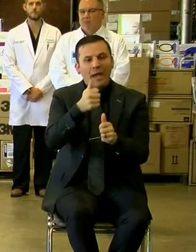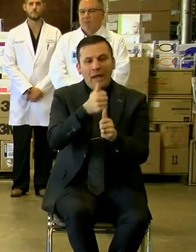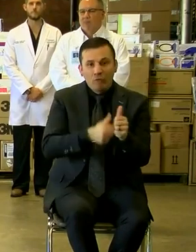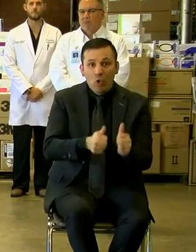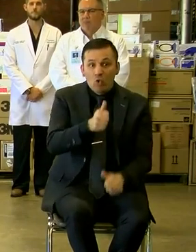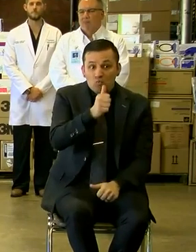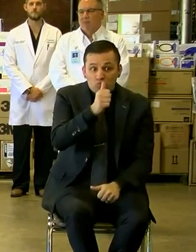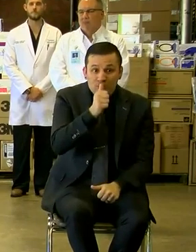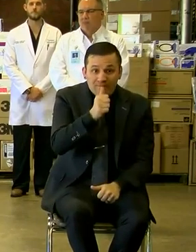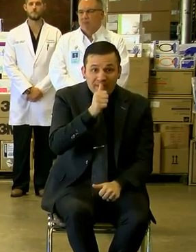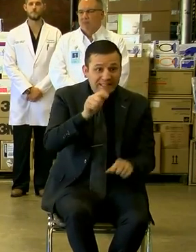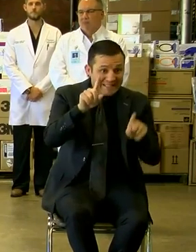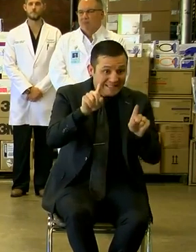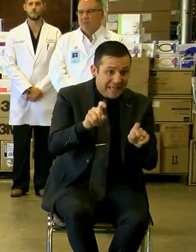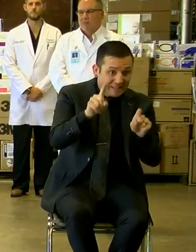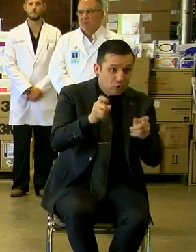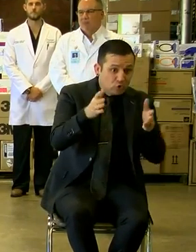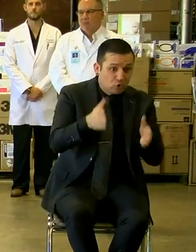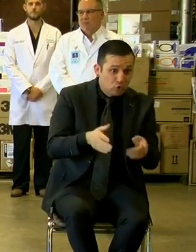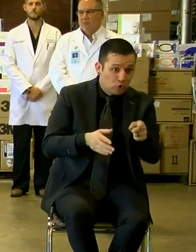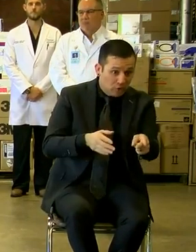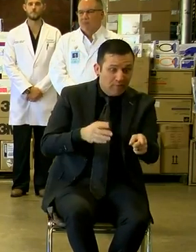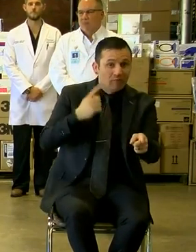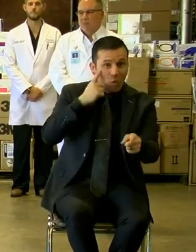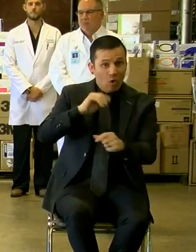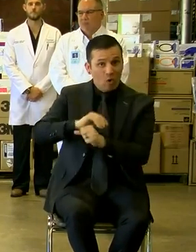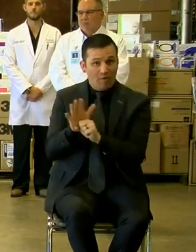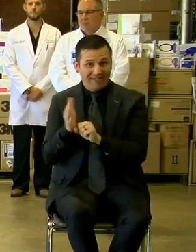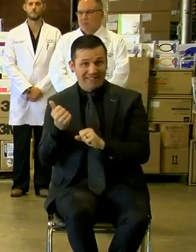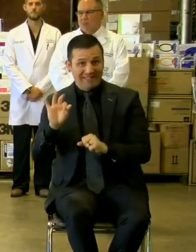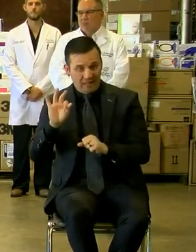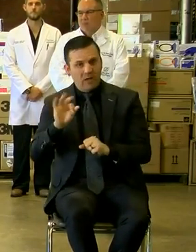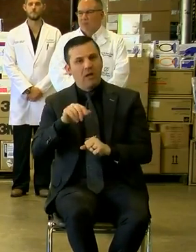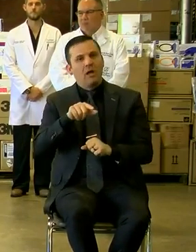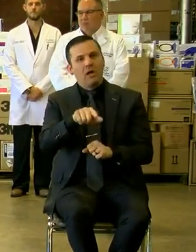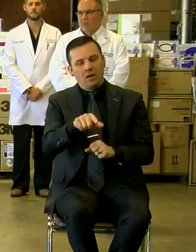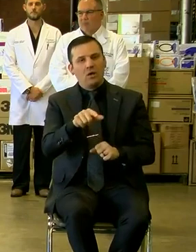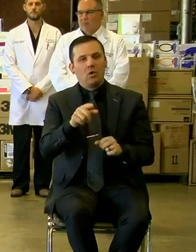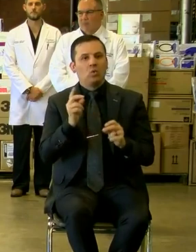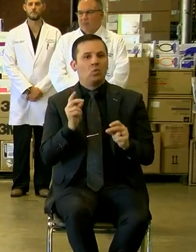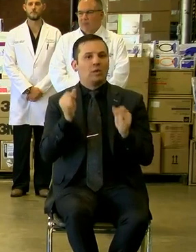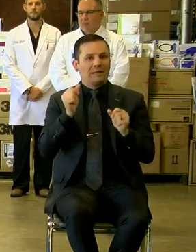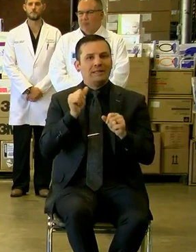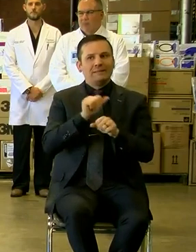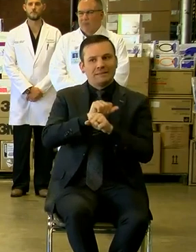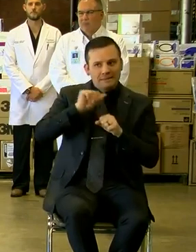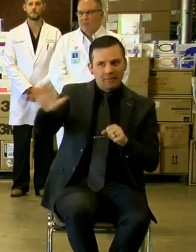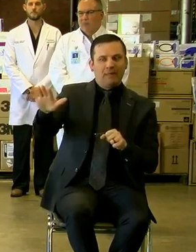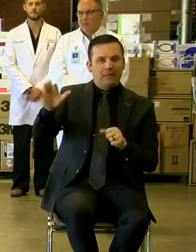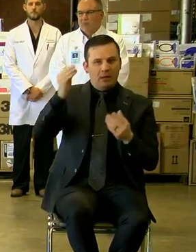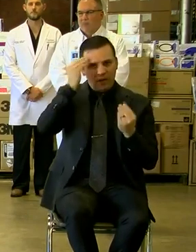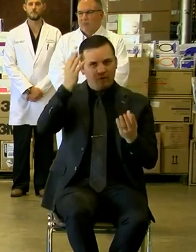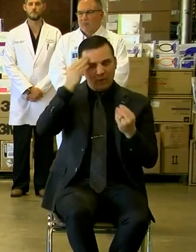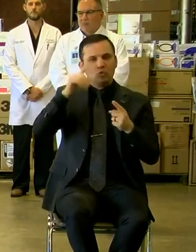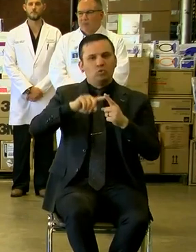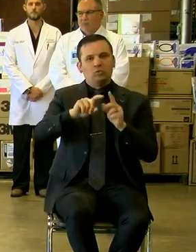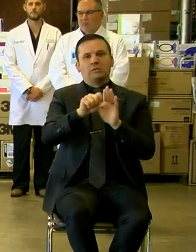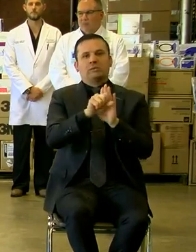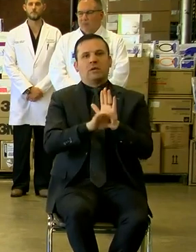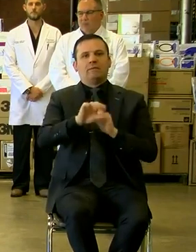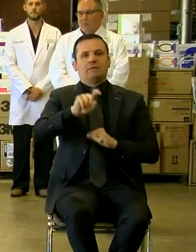tester of COVID-19 is fully and quickly submitting information to the state of Texas.